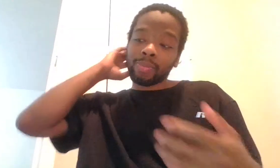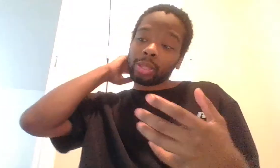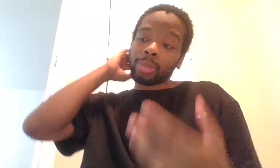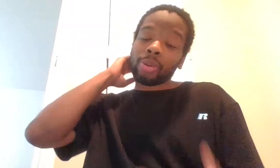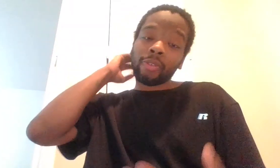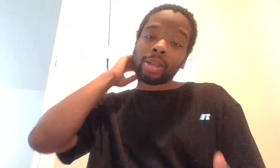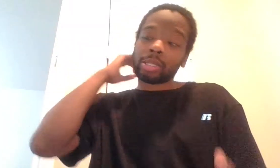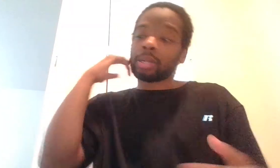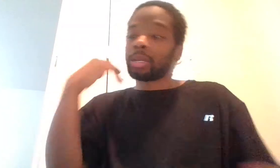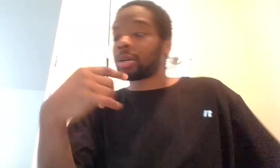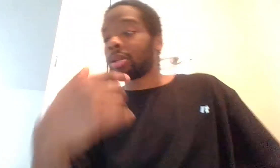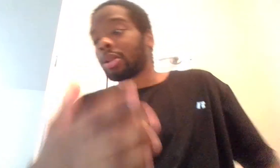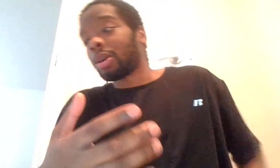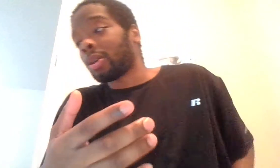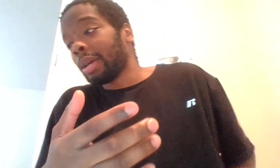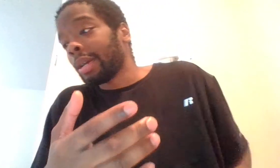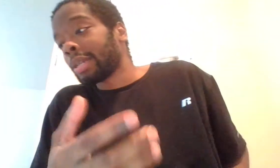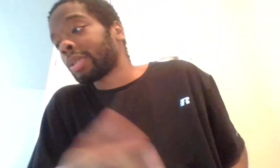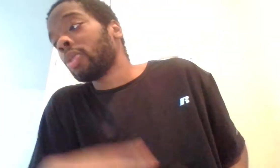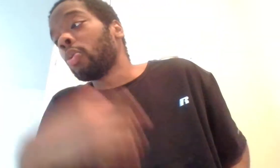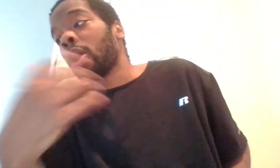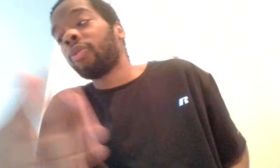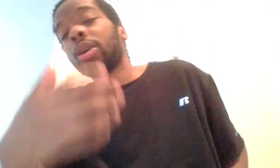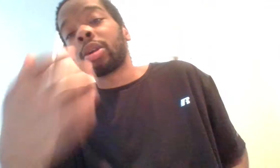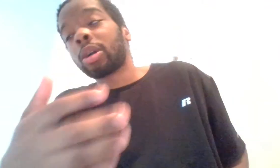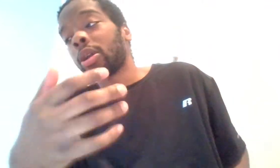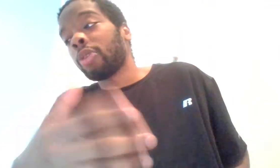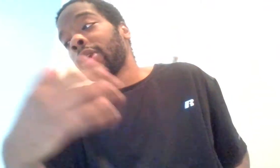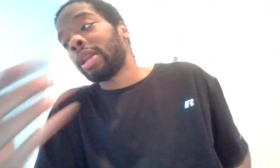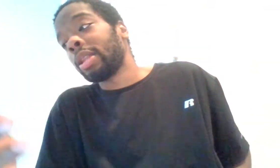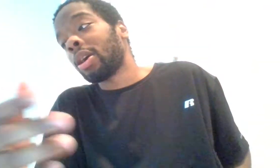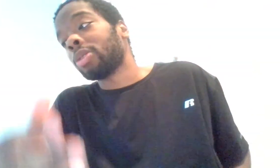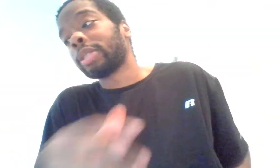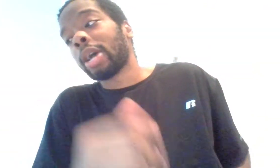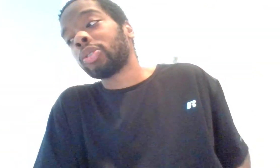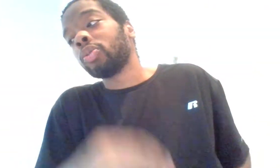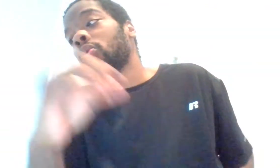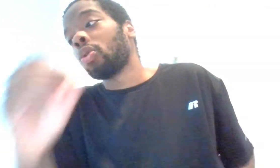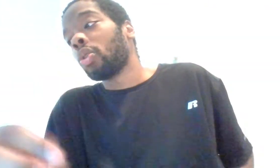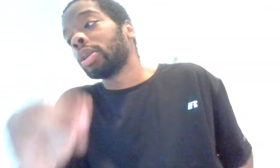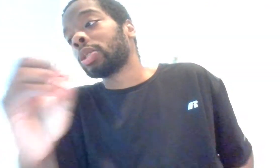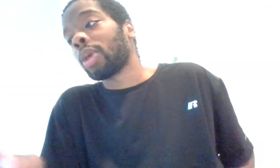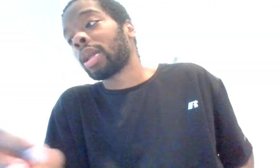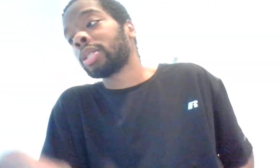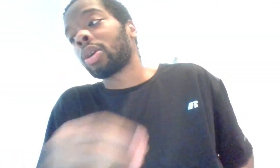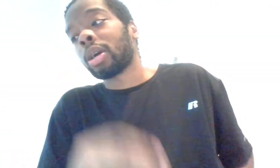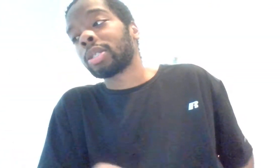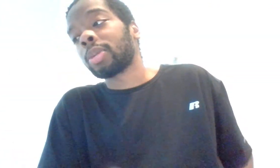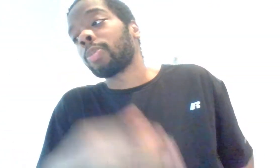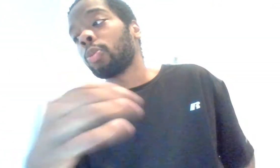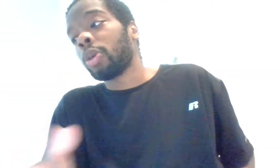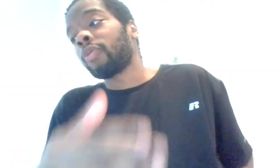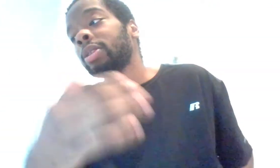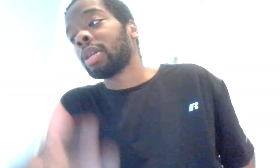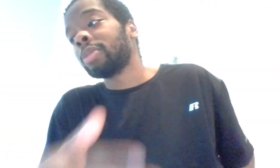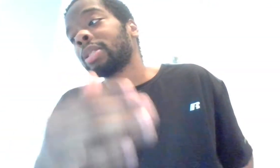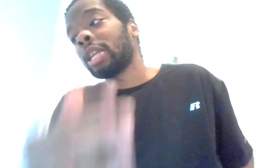And proven rights under a color law is whoever, under color of any law, statute, ordinance, or records, or customs, roughly subjects any